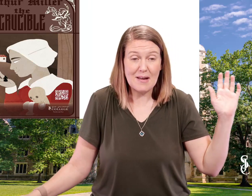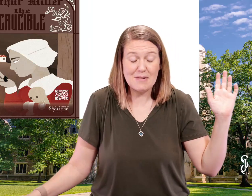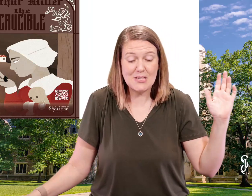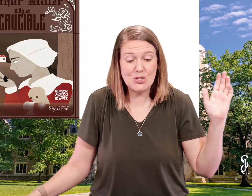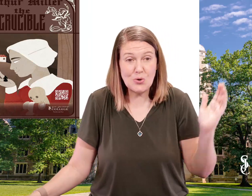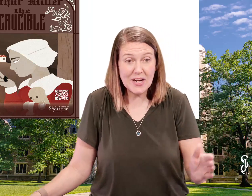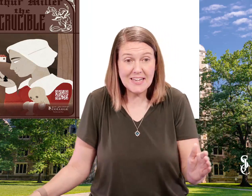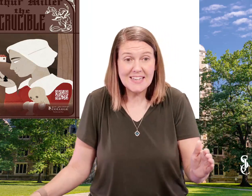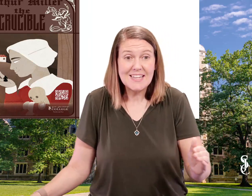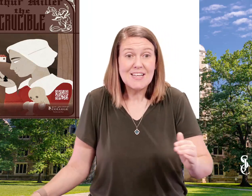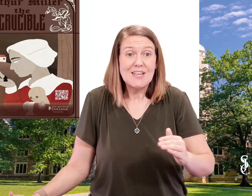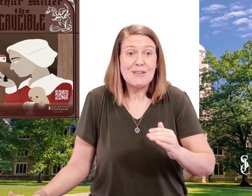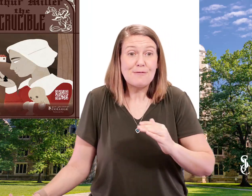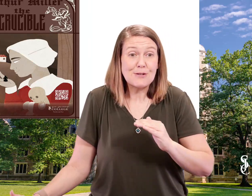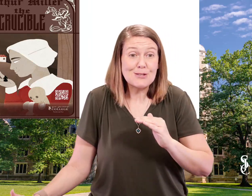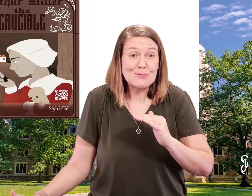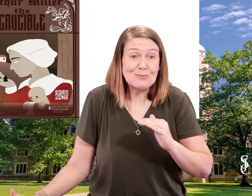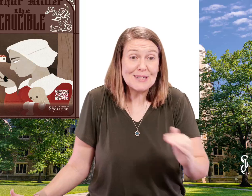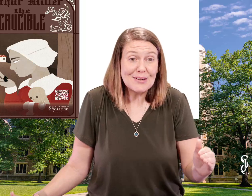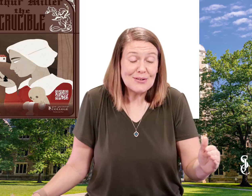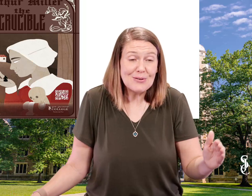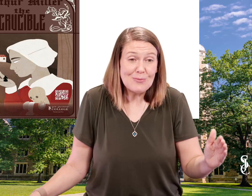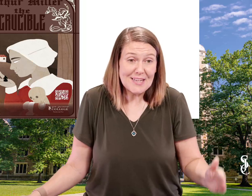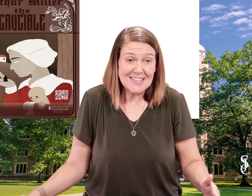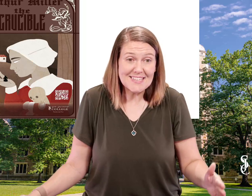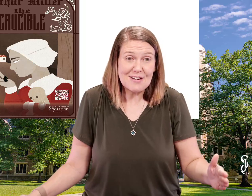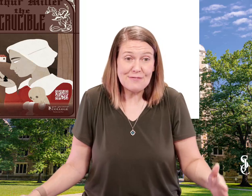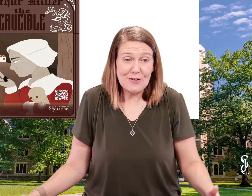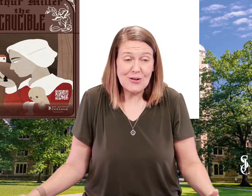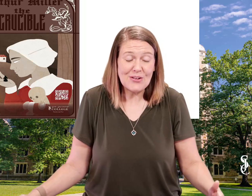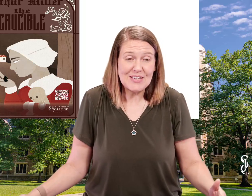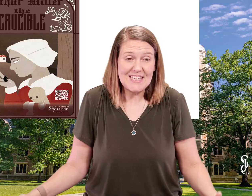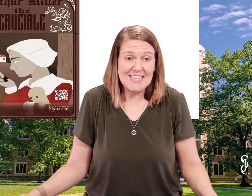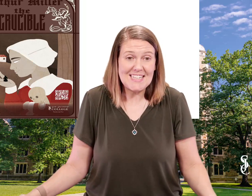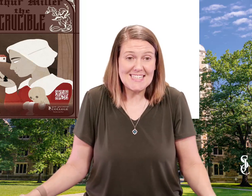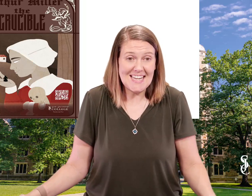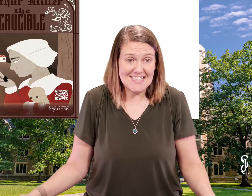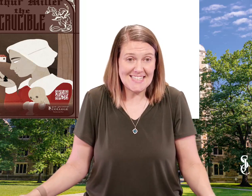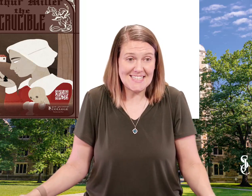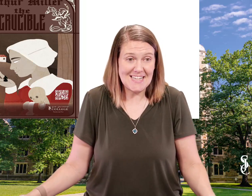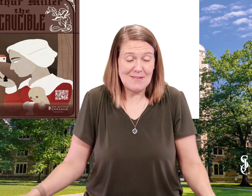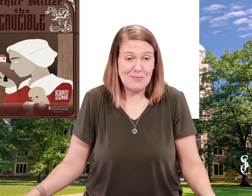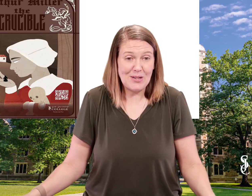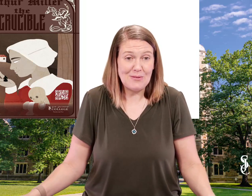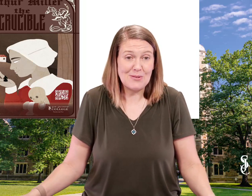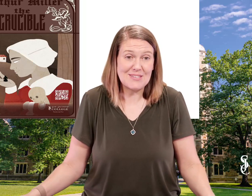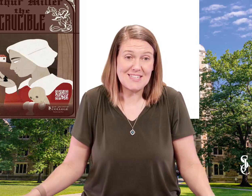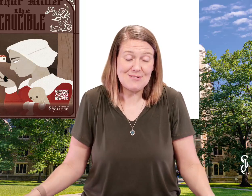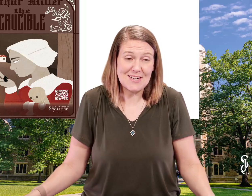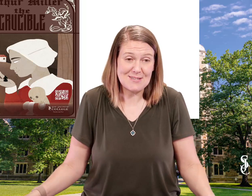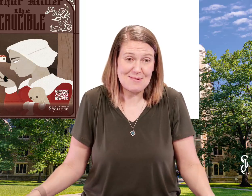Enjoy the first real weekend of fall in Texas, and we will see you next week.